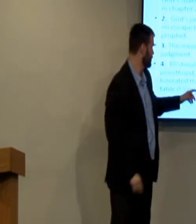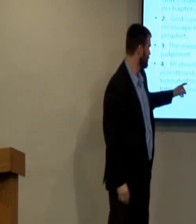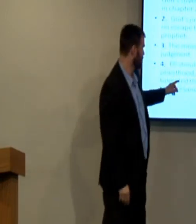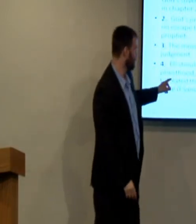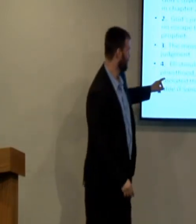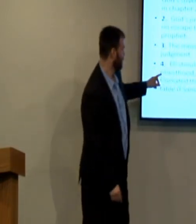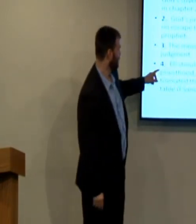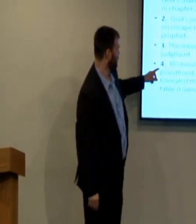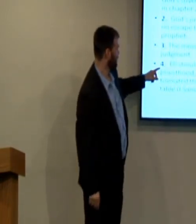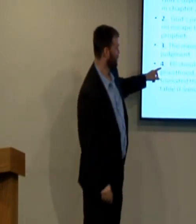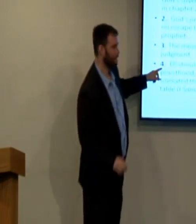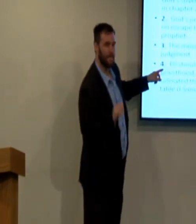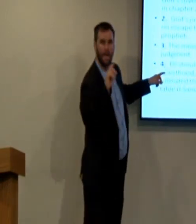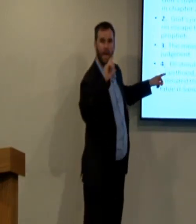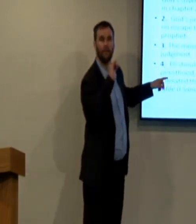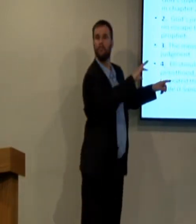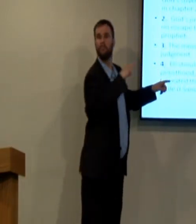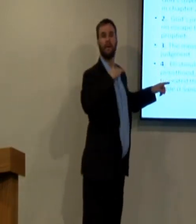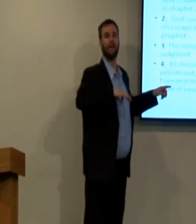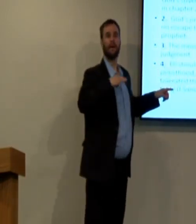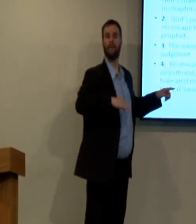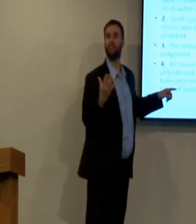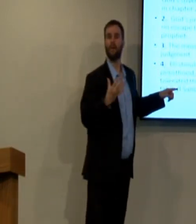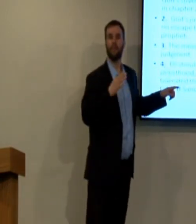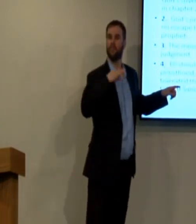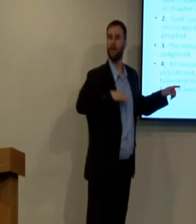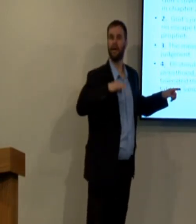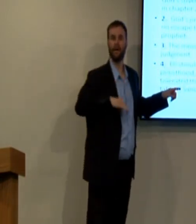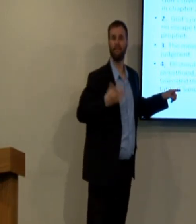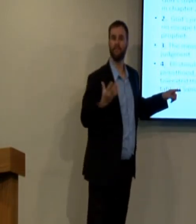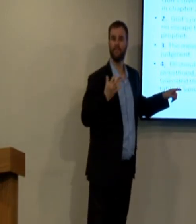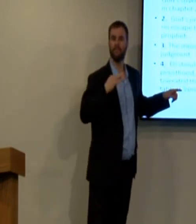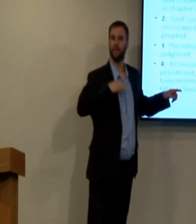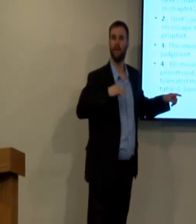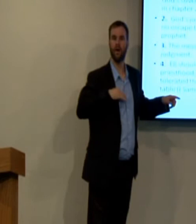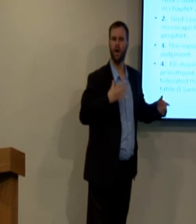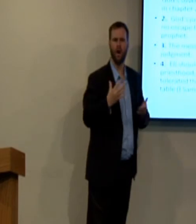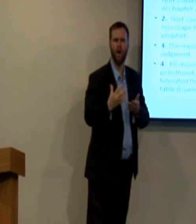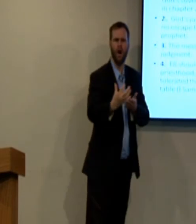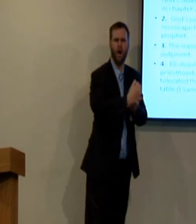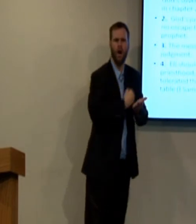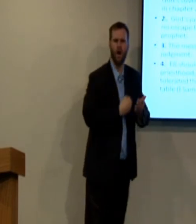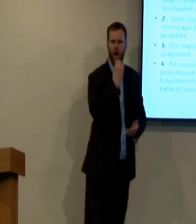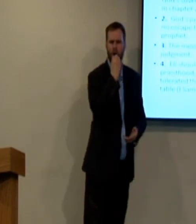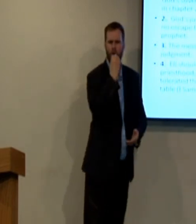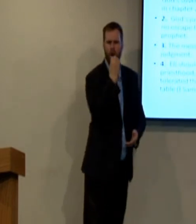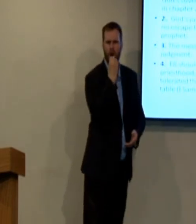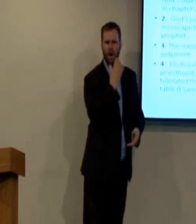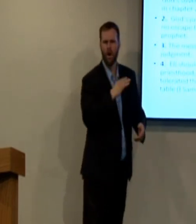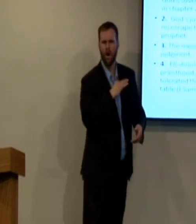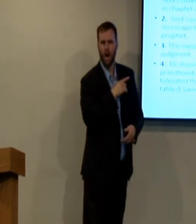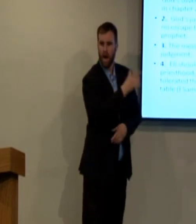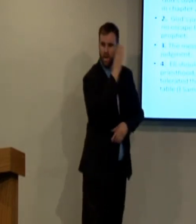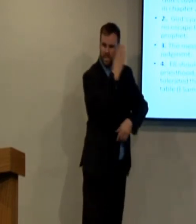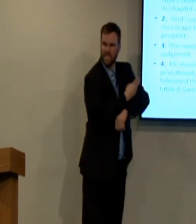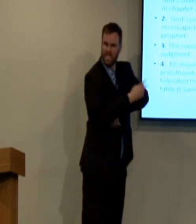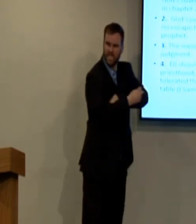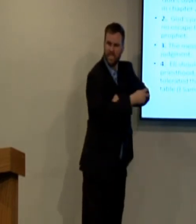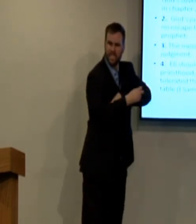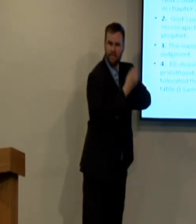But with Eli he was benefiting from it. He profited from his son's sin. He got to eat all of that meat.